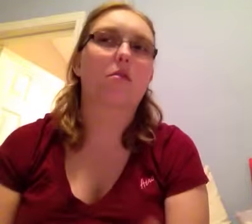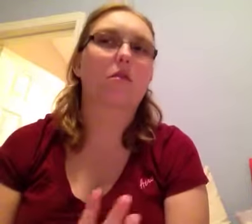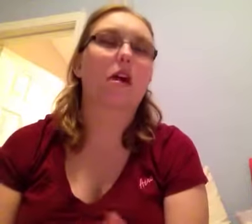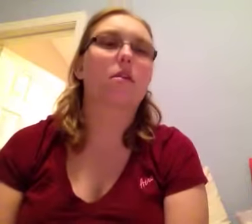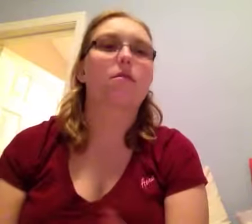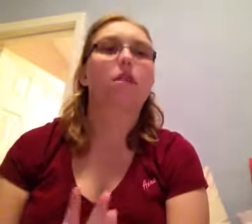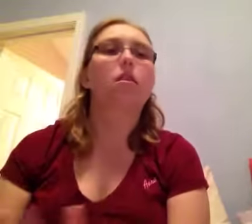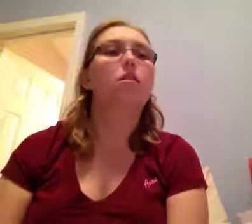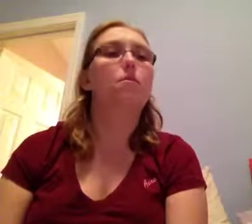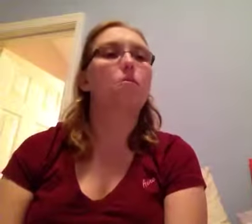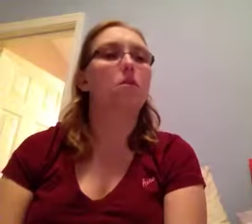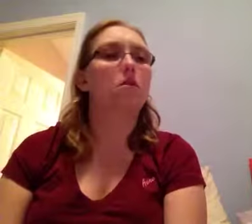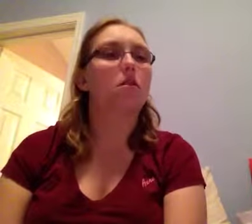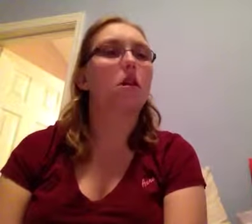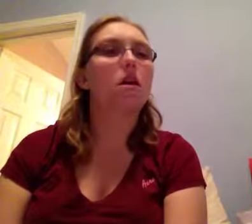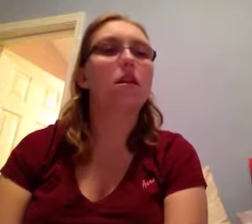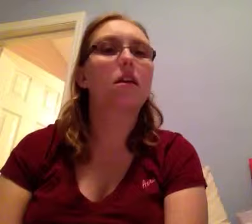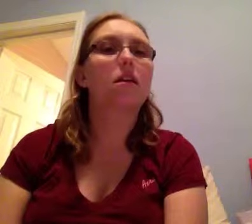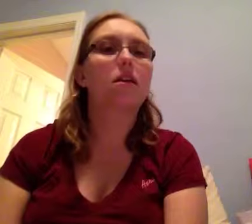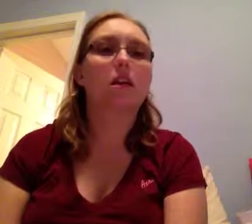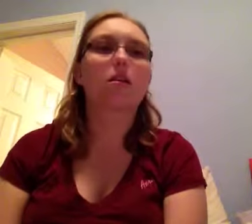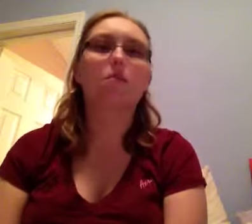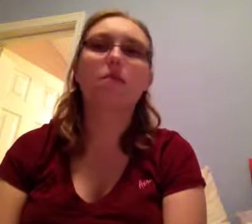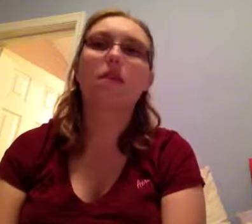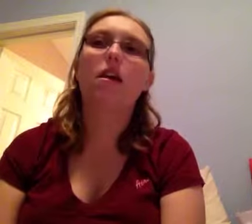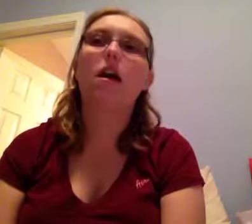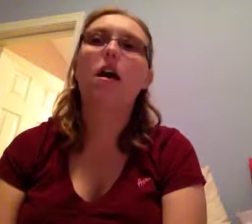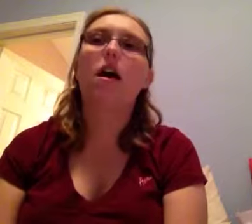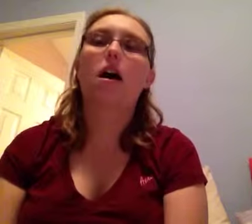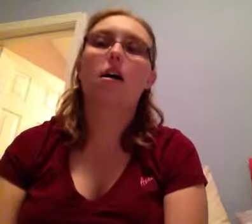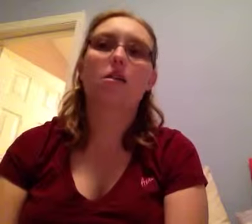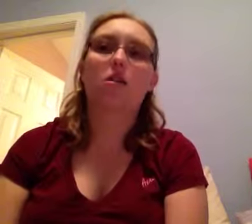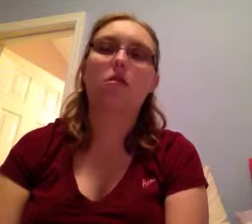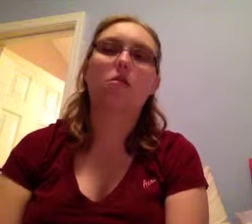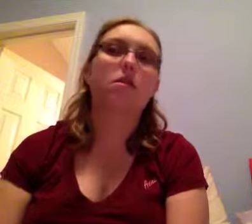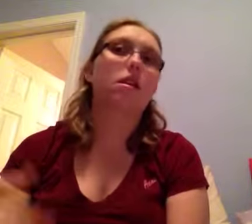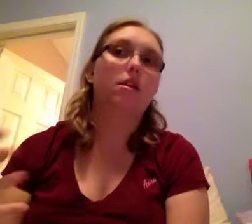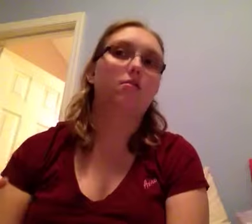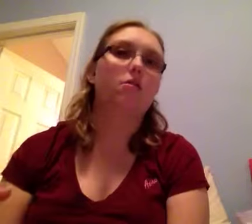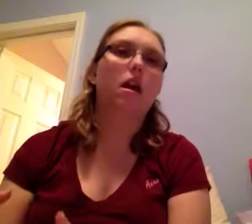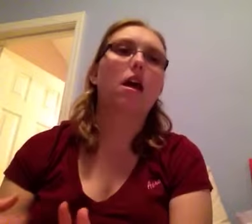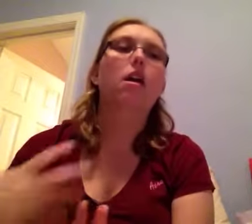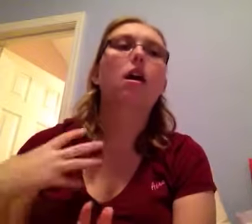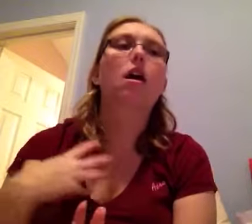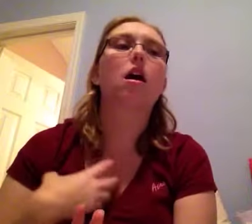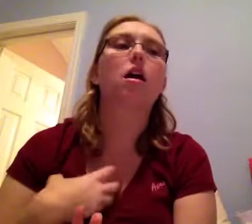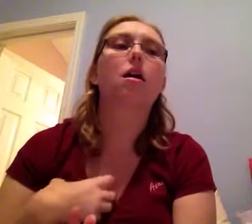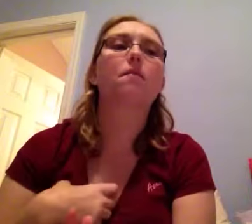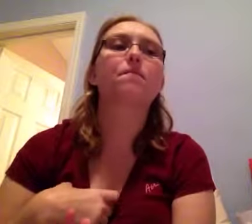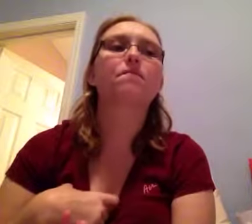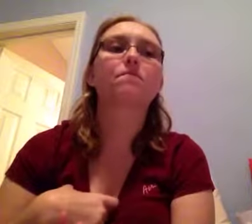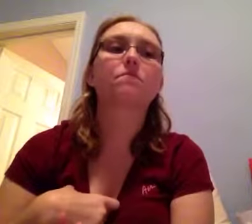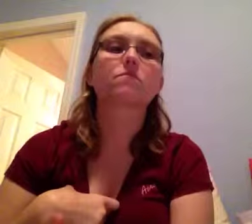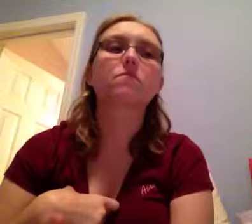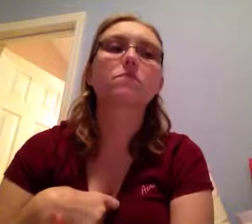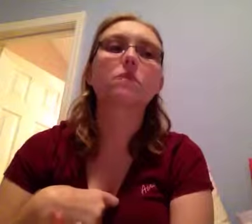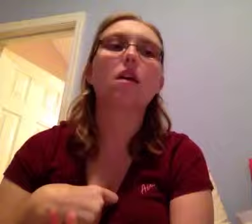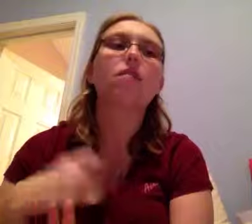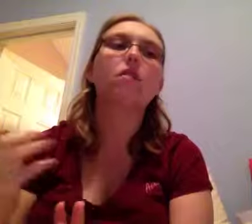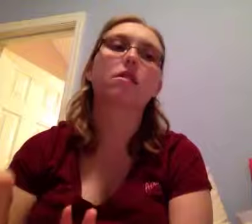okay. It was a little bit weird. And then the next movie I saw was Evil Dead. Um, and of course